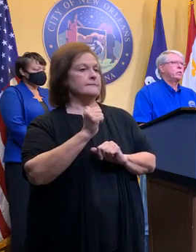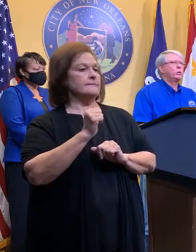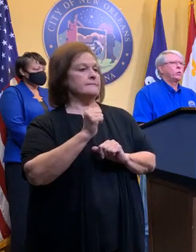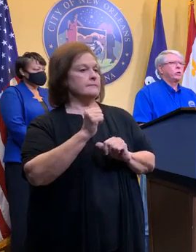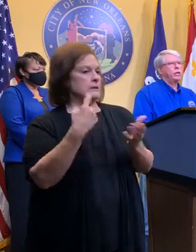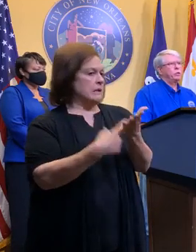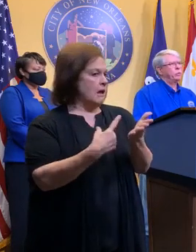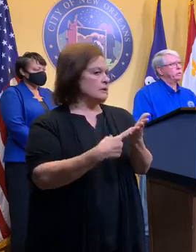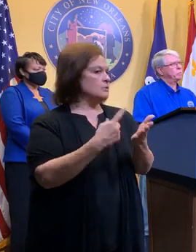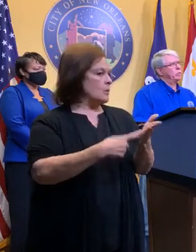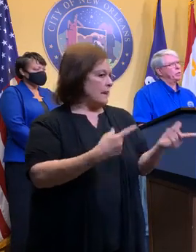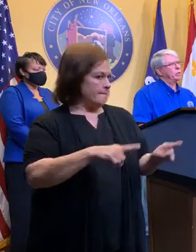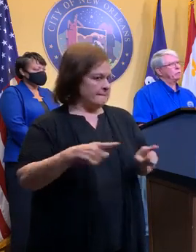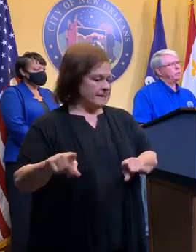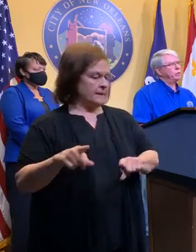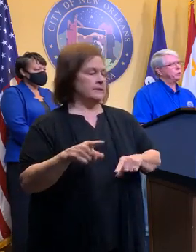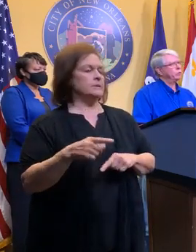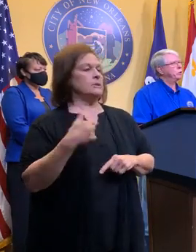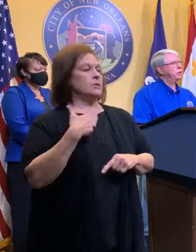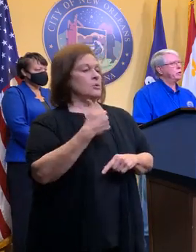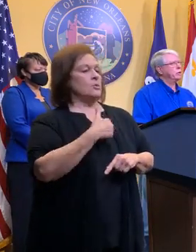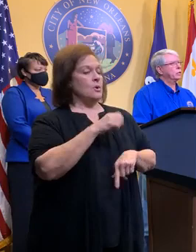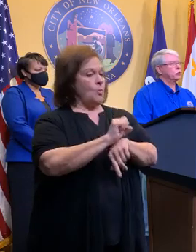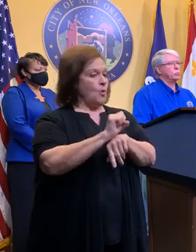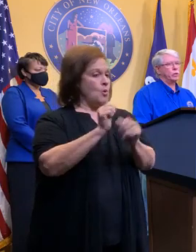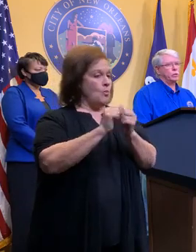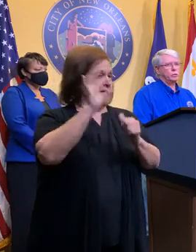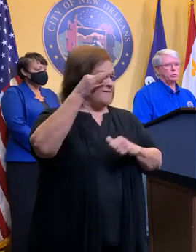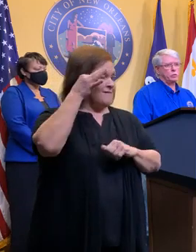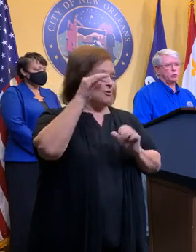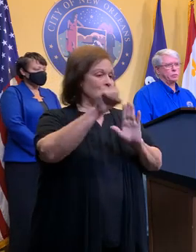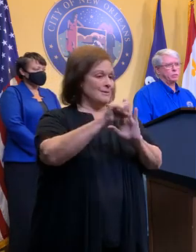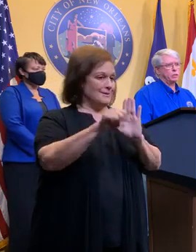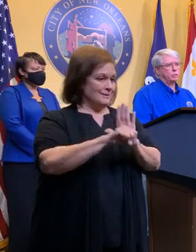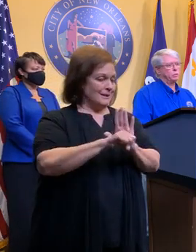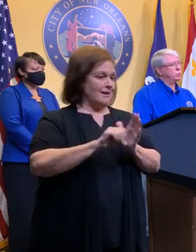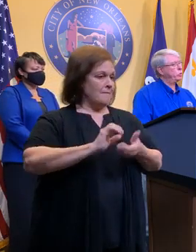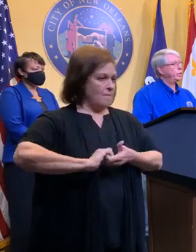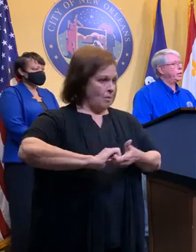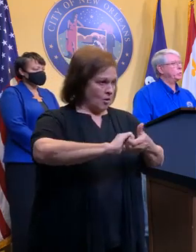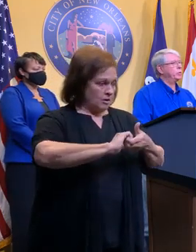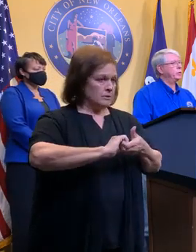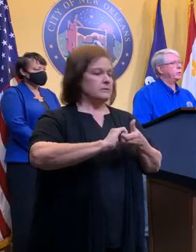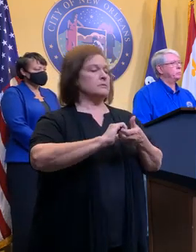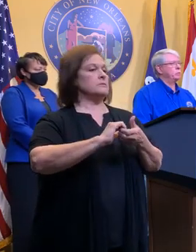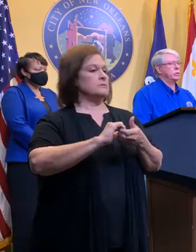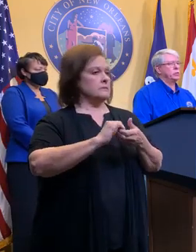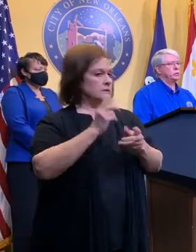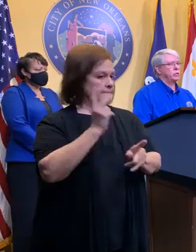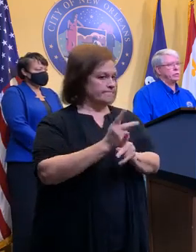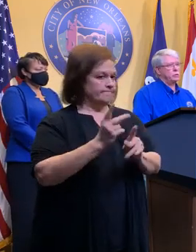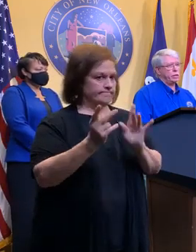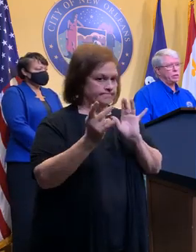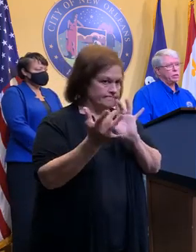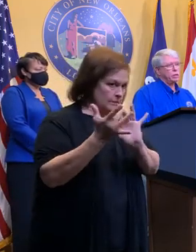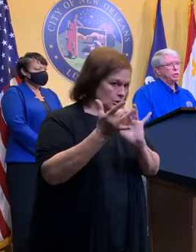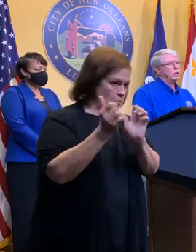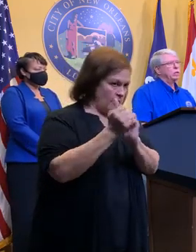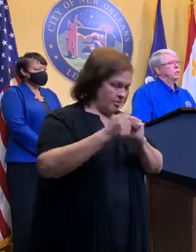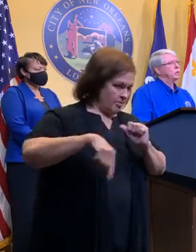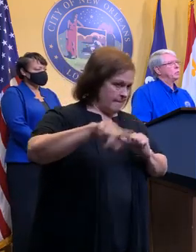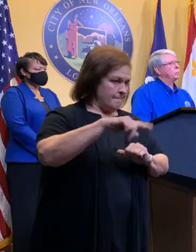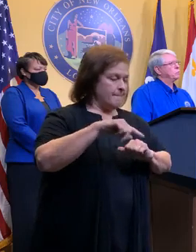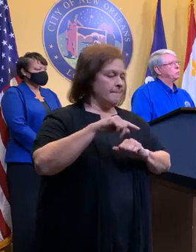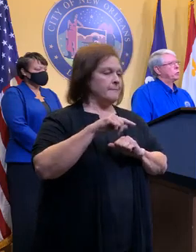We've been coordinating with our federal, state, and local partners, and communicating with them since yesterday.